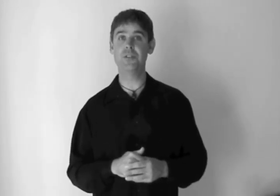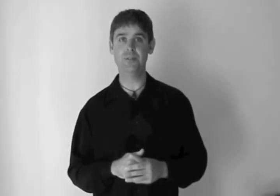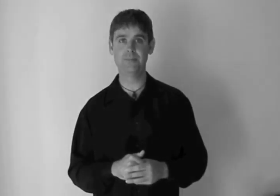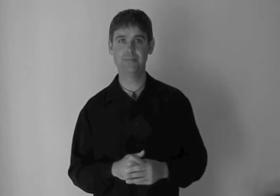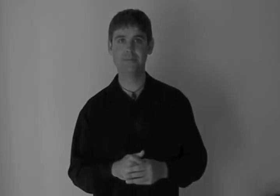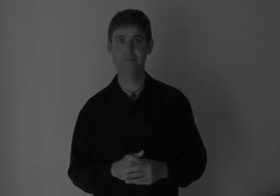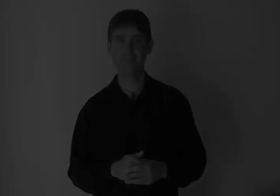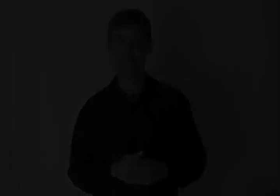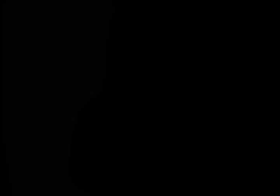to.